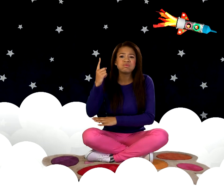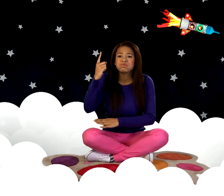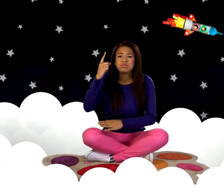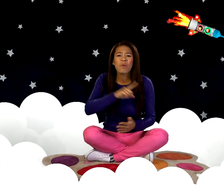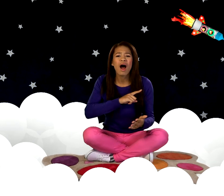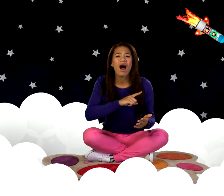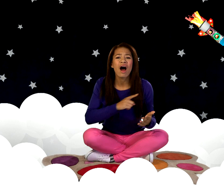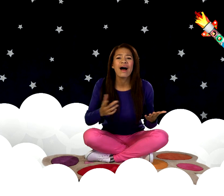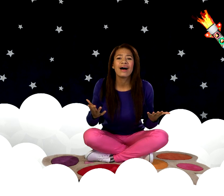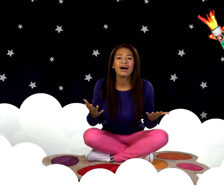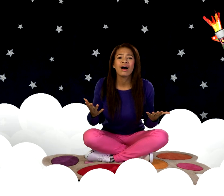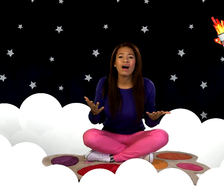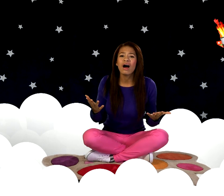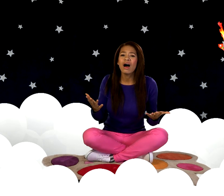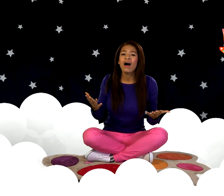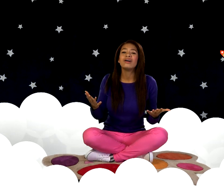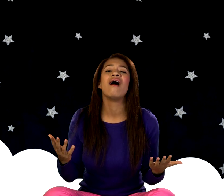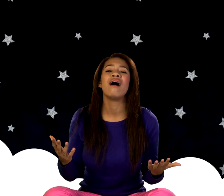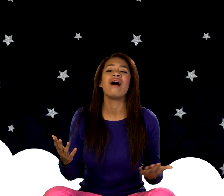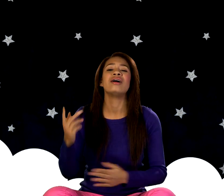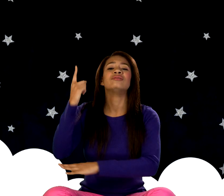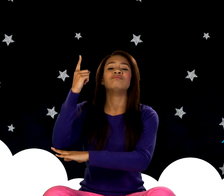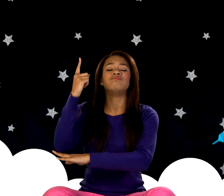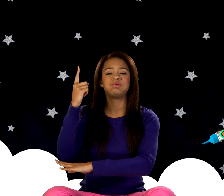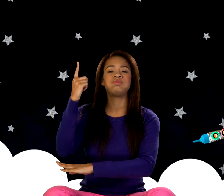But what do you mean? When you ask how we'll land